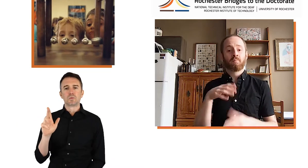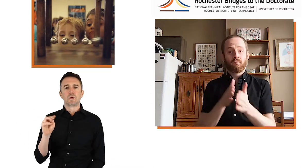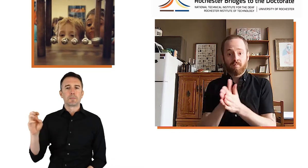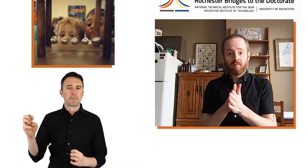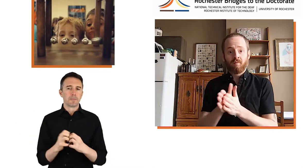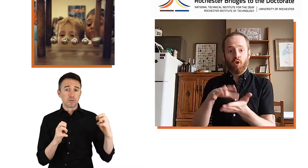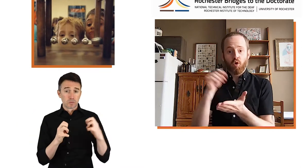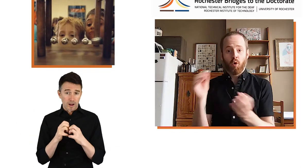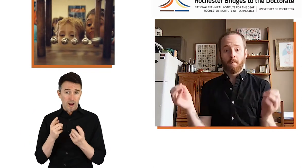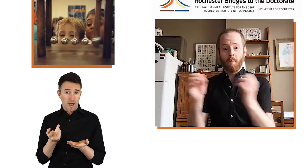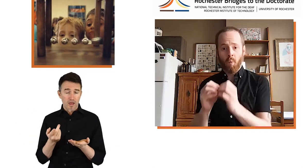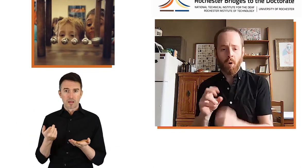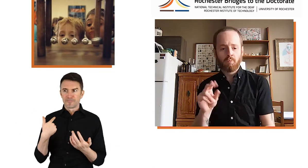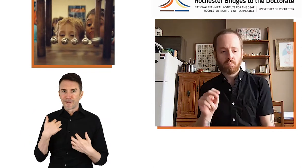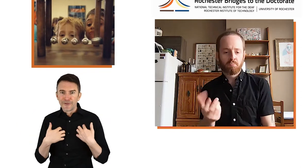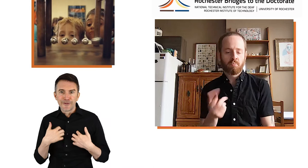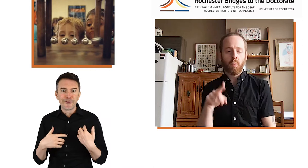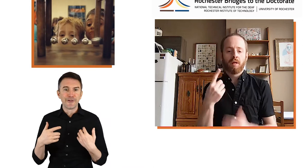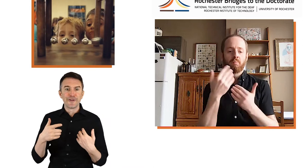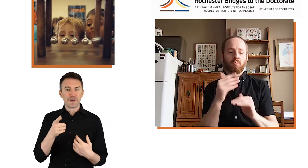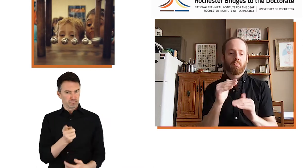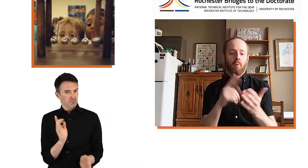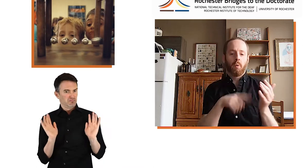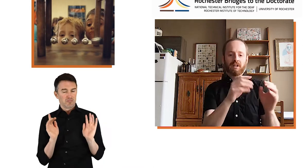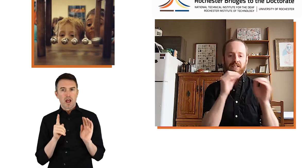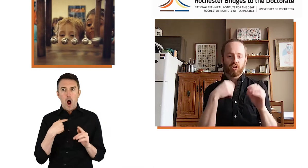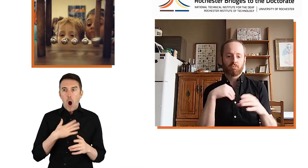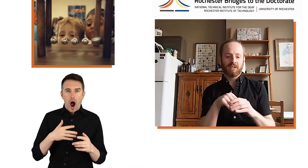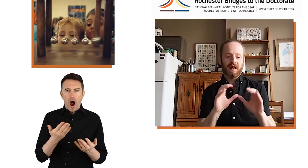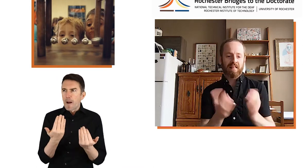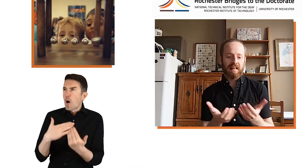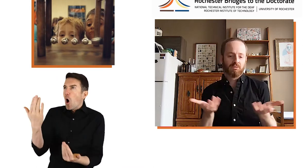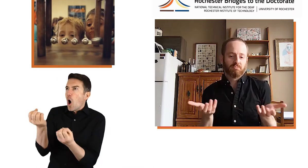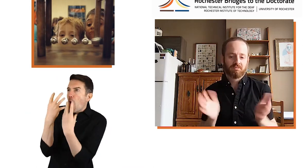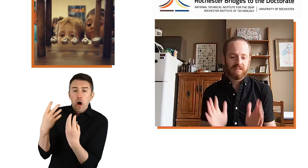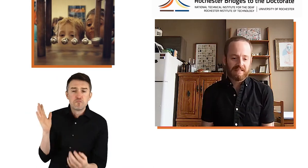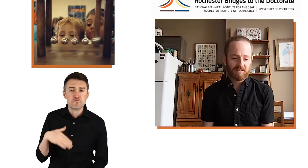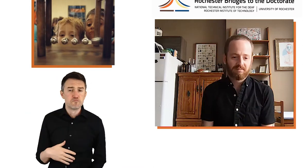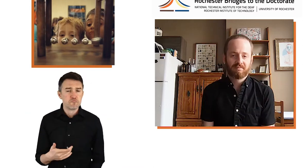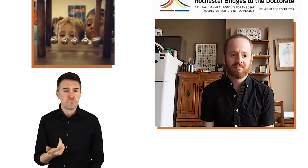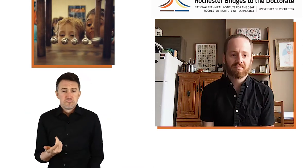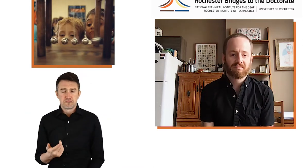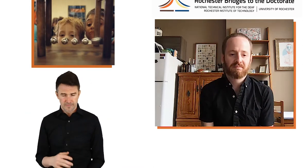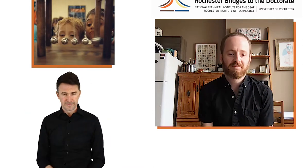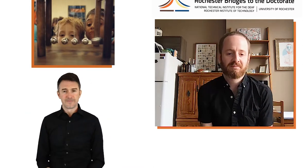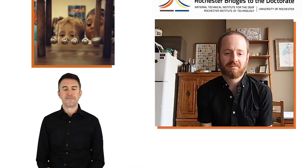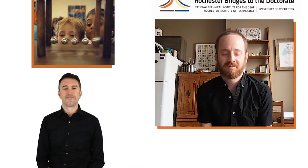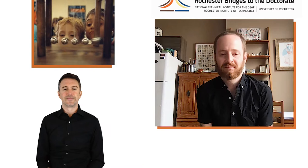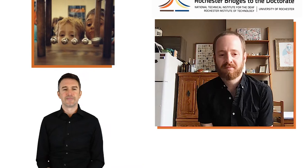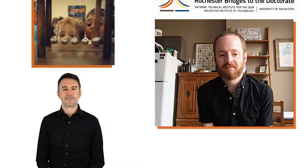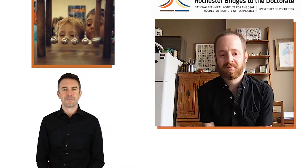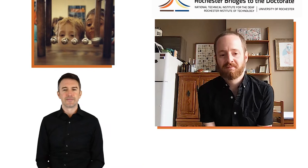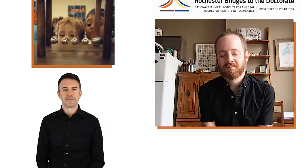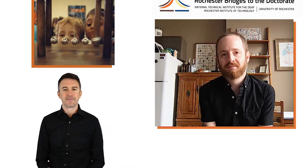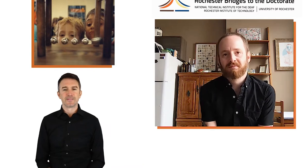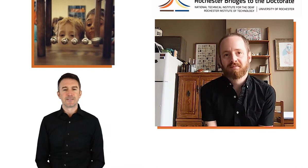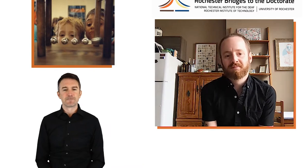fascinated with that type of thing. But I really wasn't interested in learning more beyond that. I was satisfied with what the teacher taught